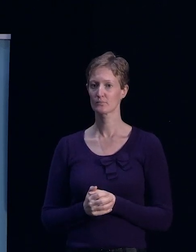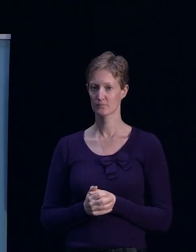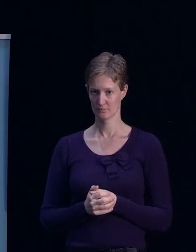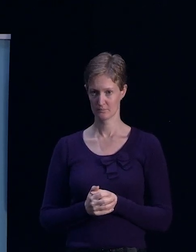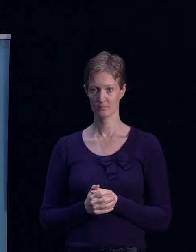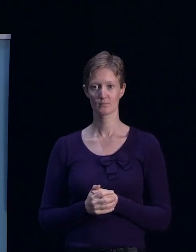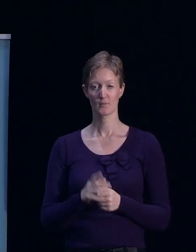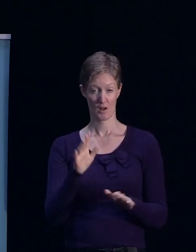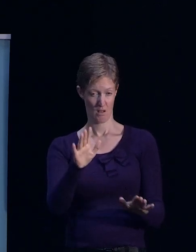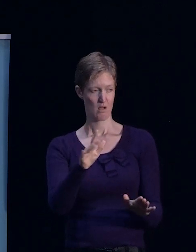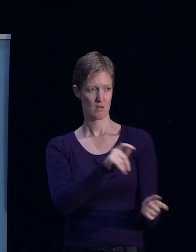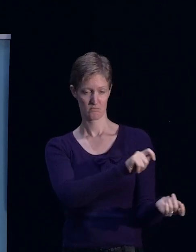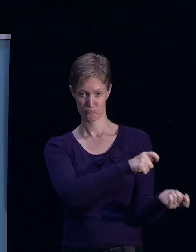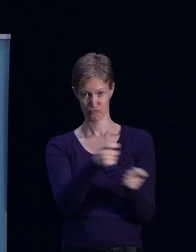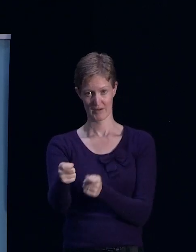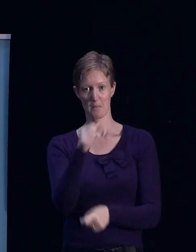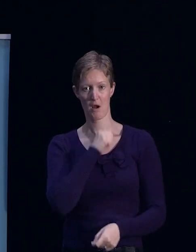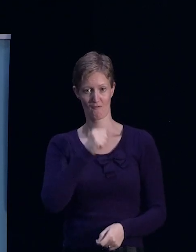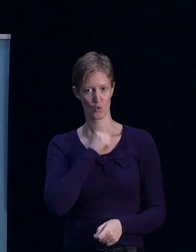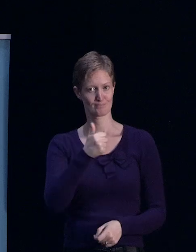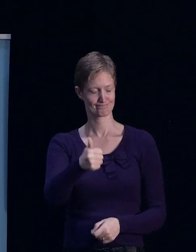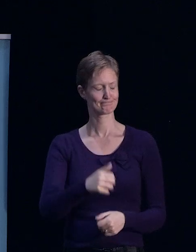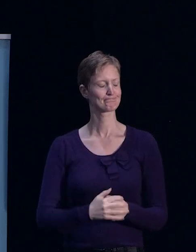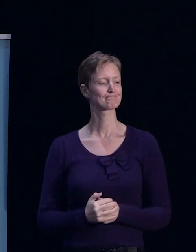Yep. Yes, ma I'll get the microphone.